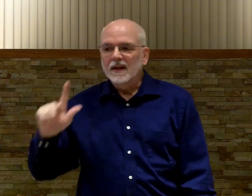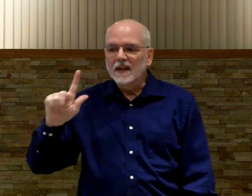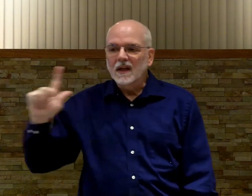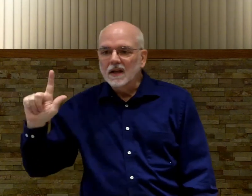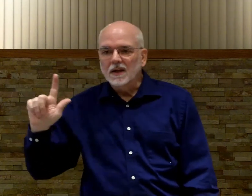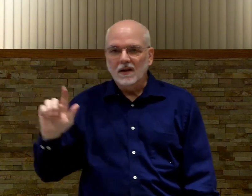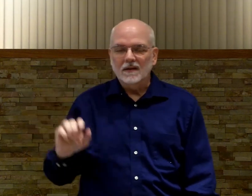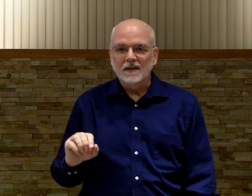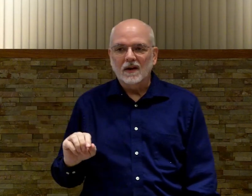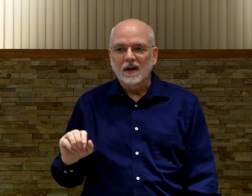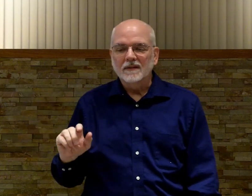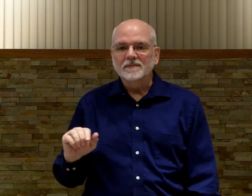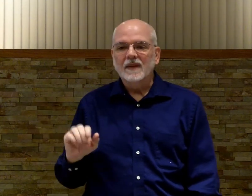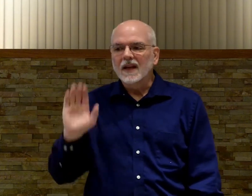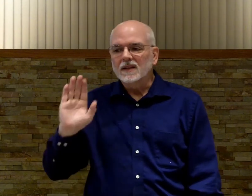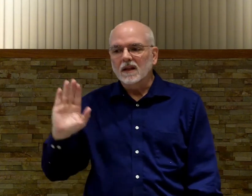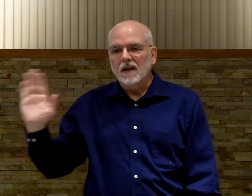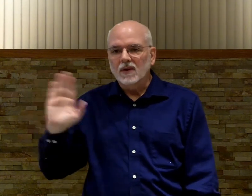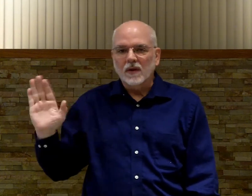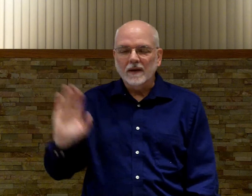It's little. All right? And it's to the left or the right.